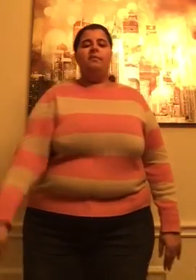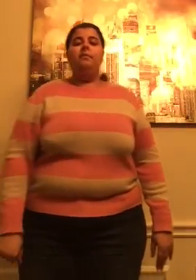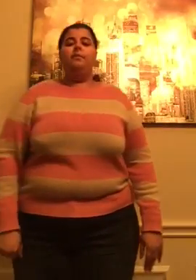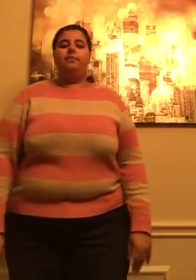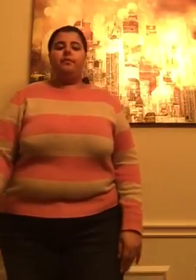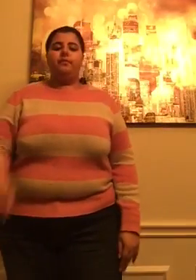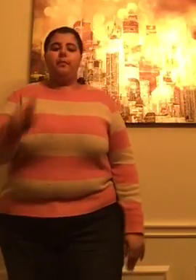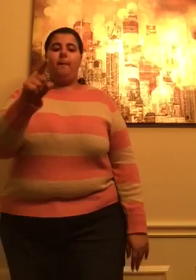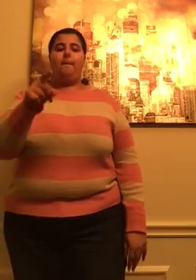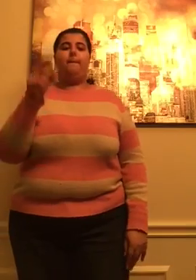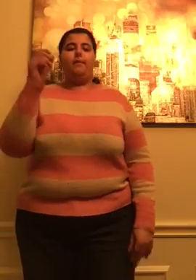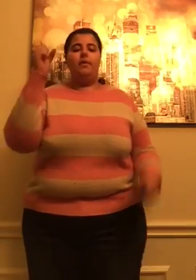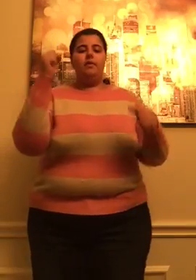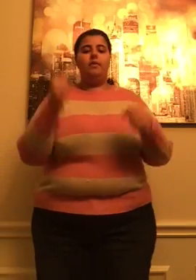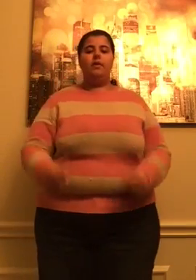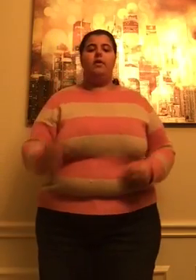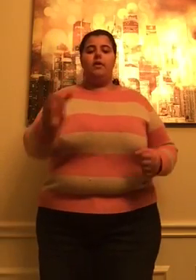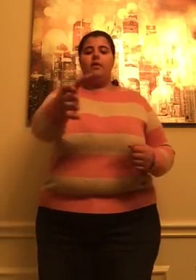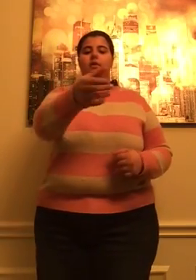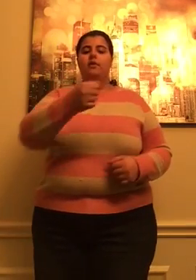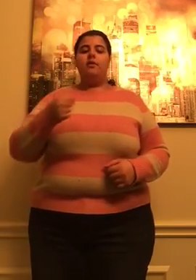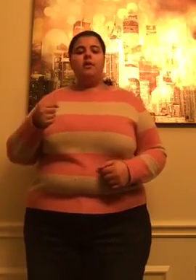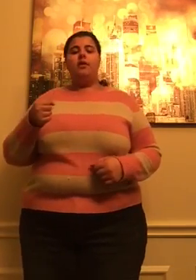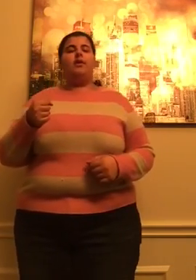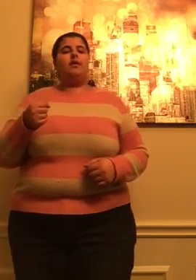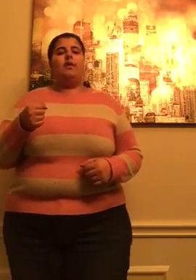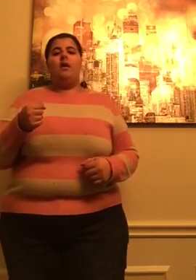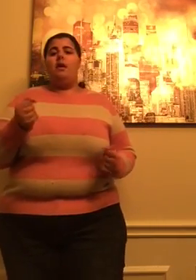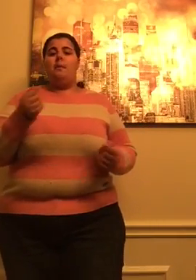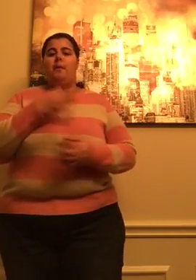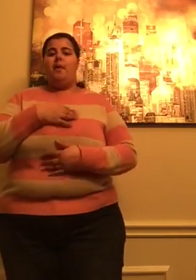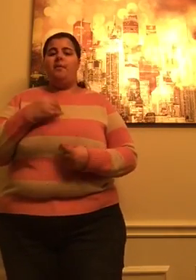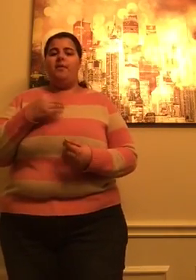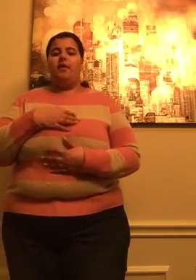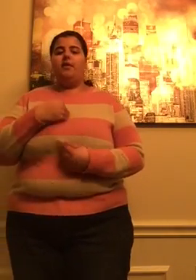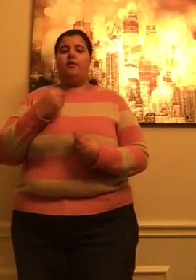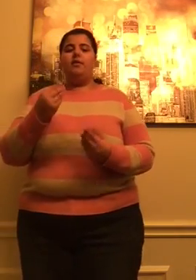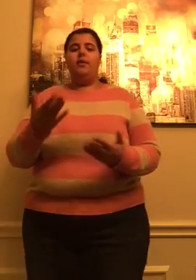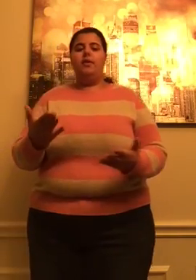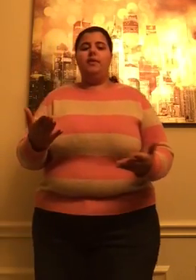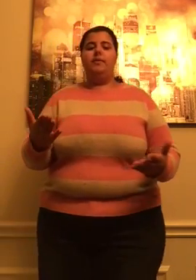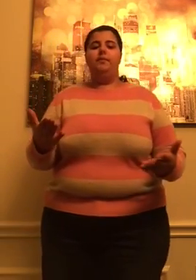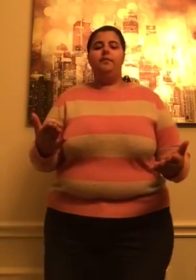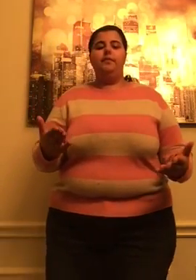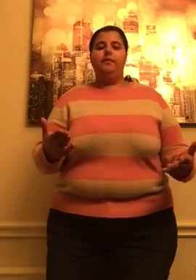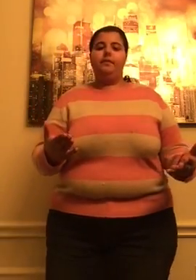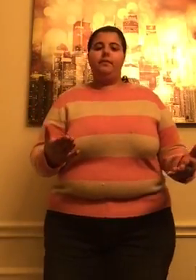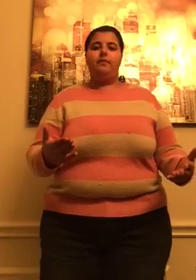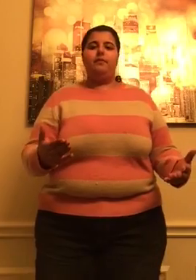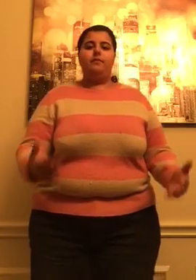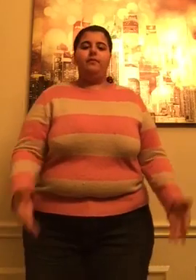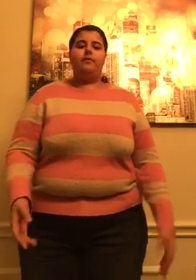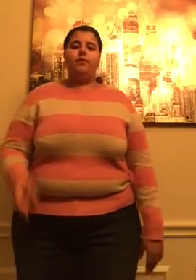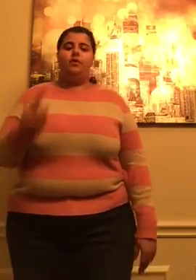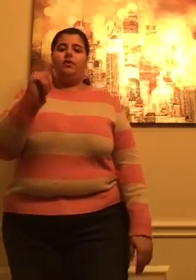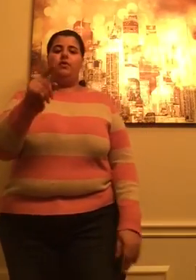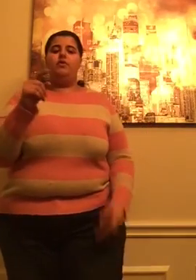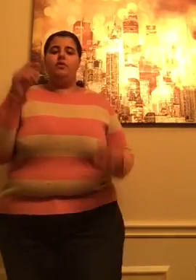You can tell my breath away You